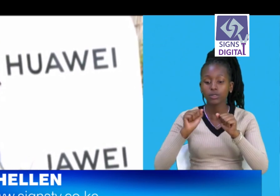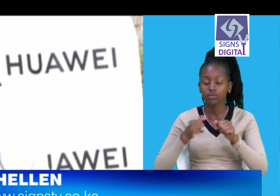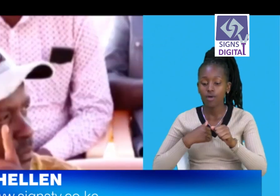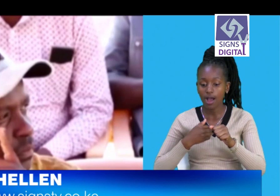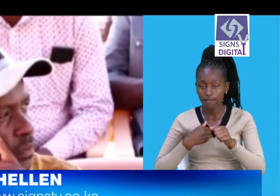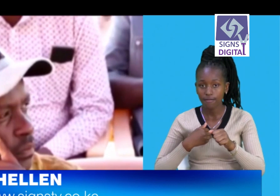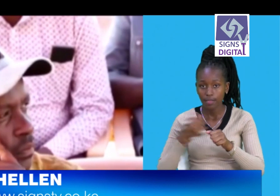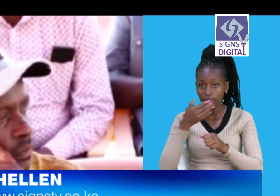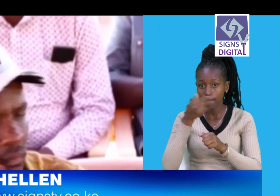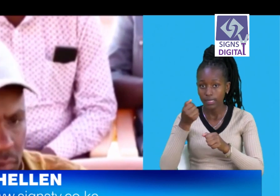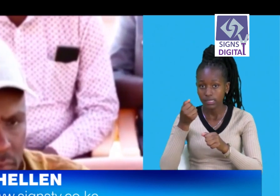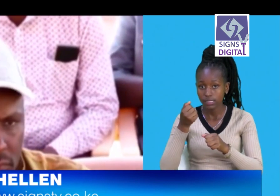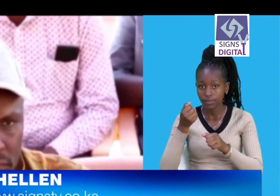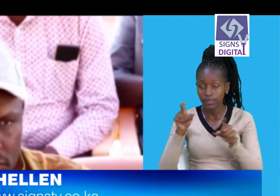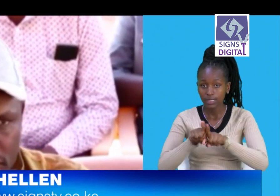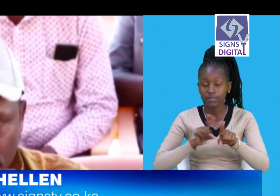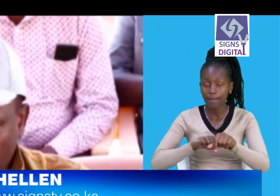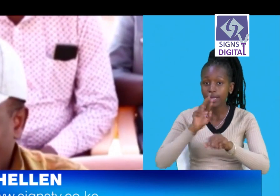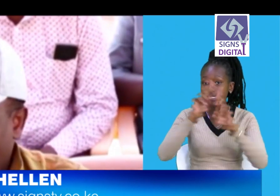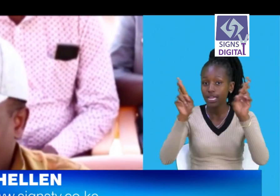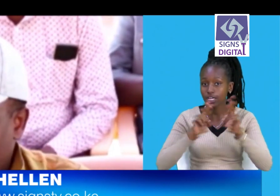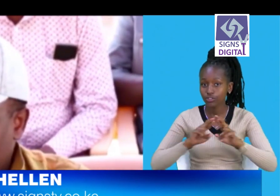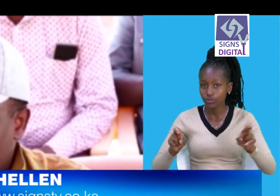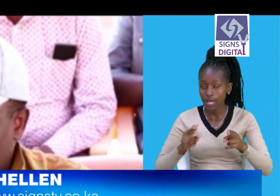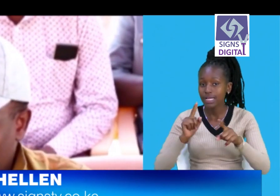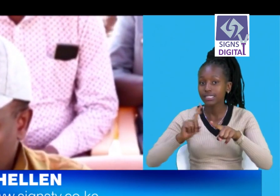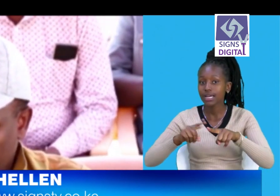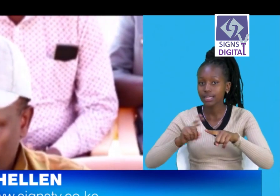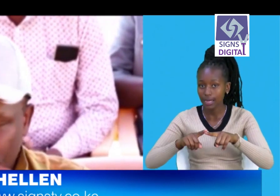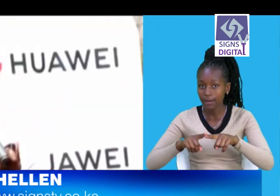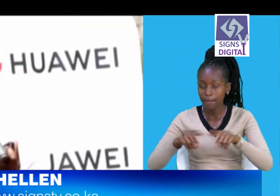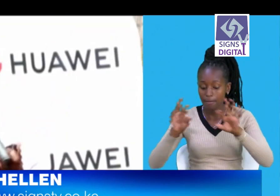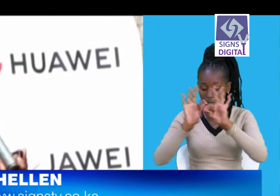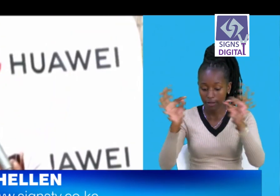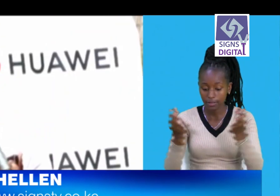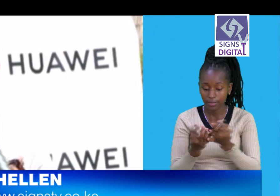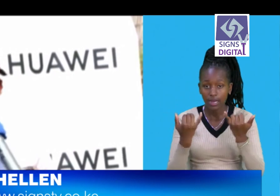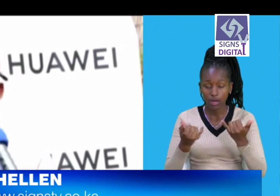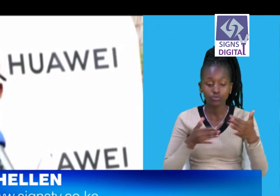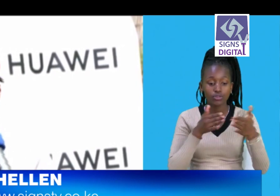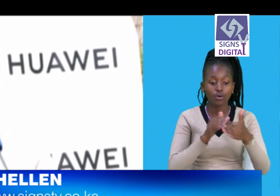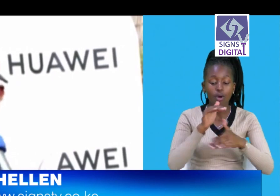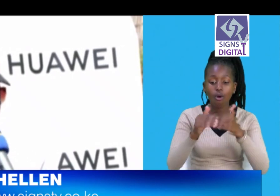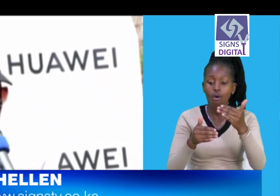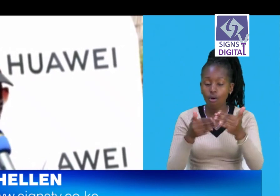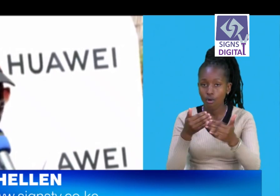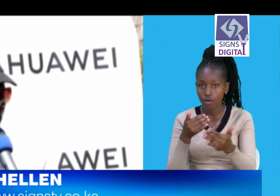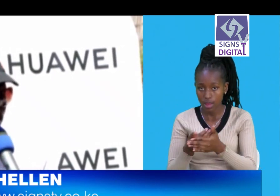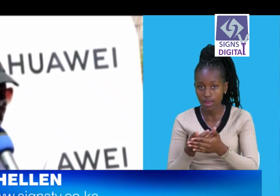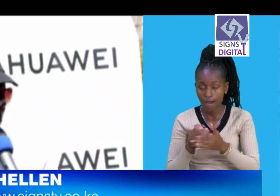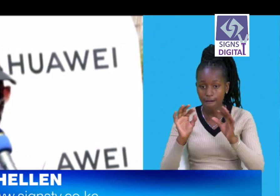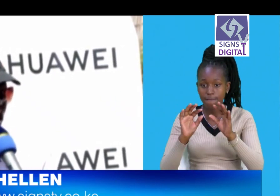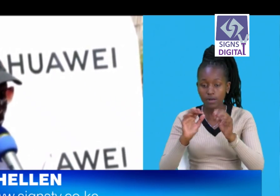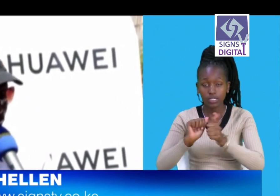that are of international system we have stopped